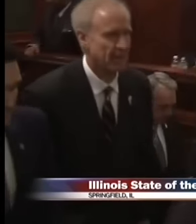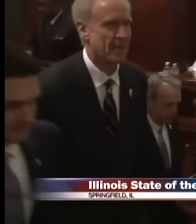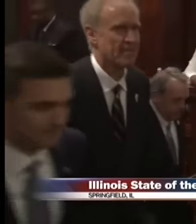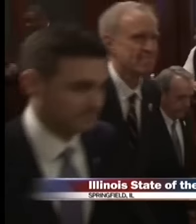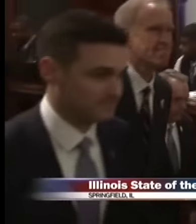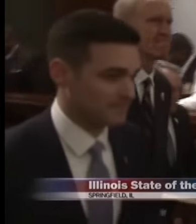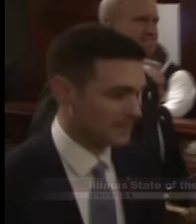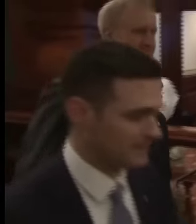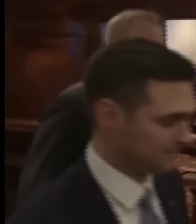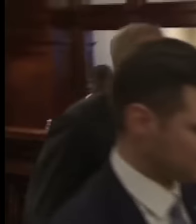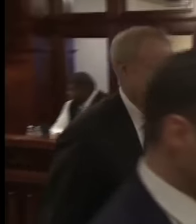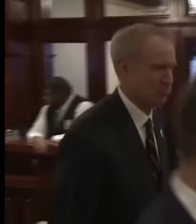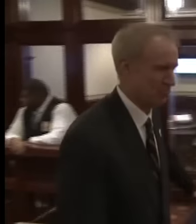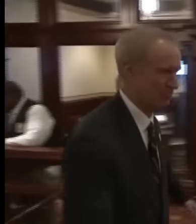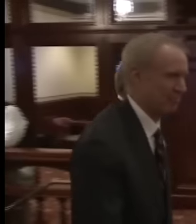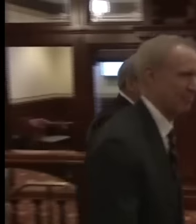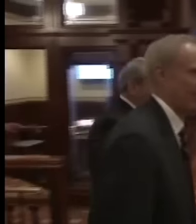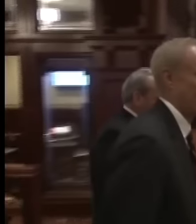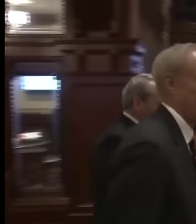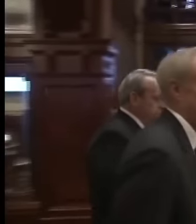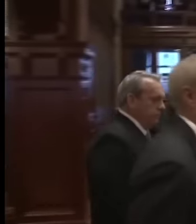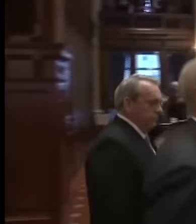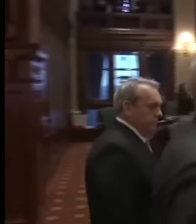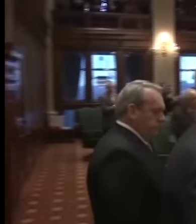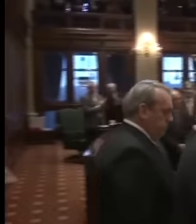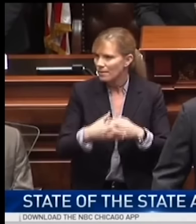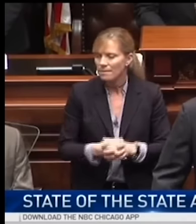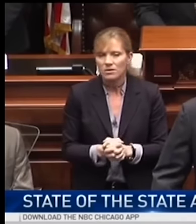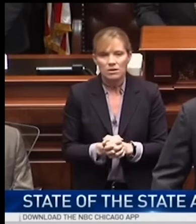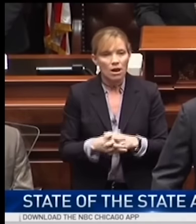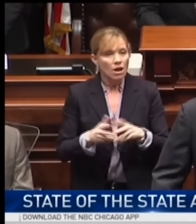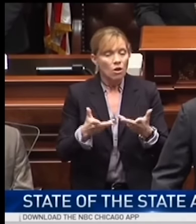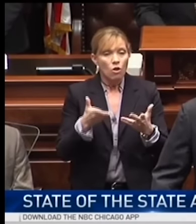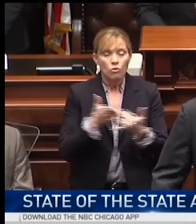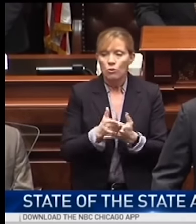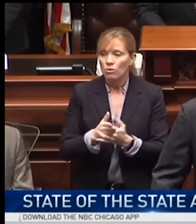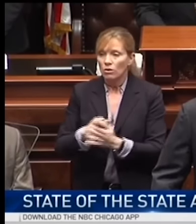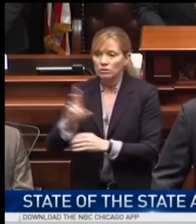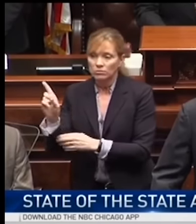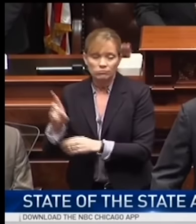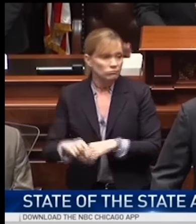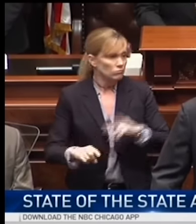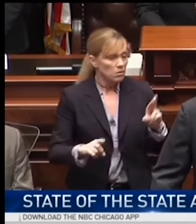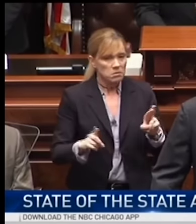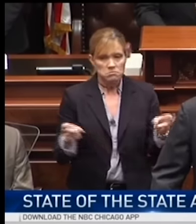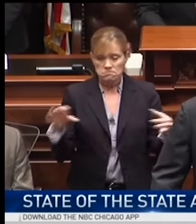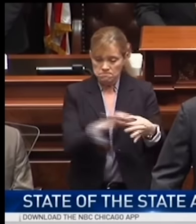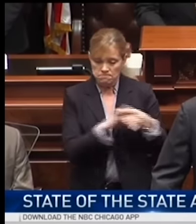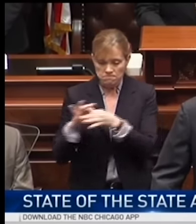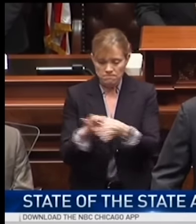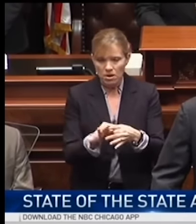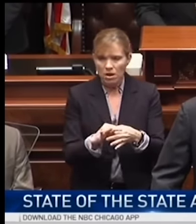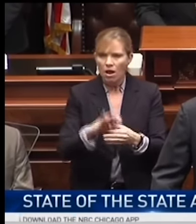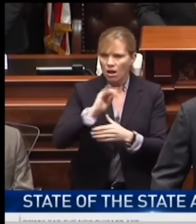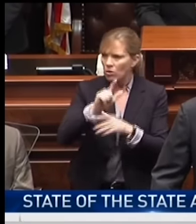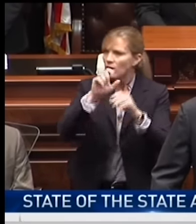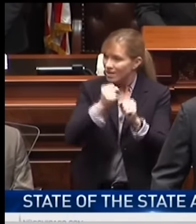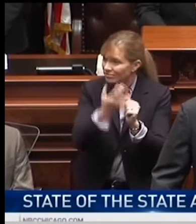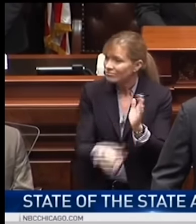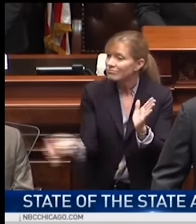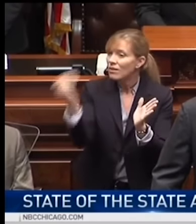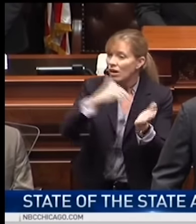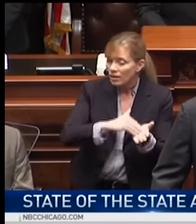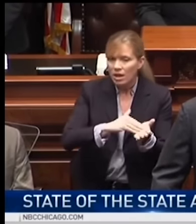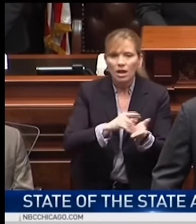asking lawmakers to work with him to resolve this crisis. Through bipartisan cooperation, Illinois can once